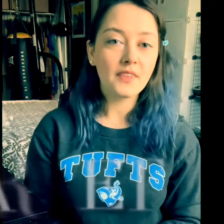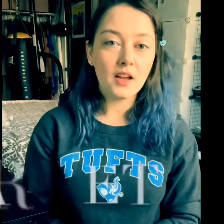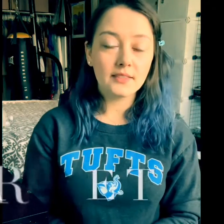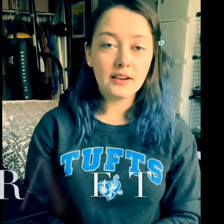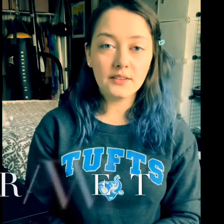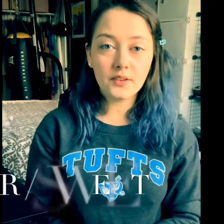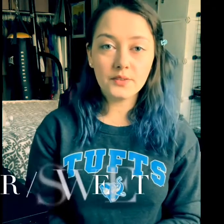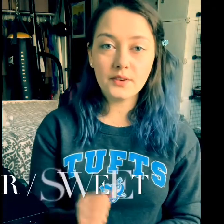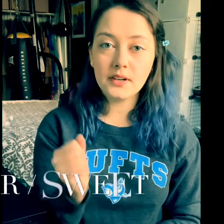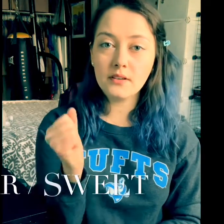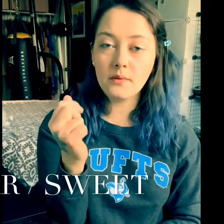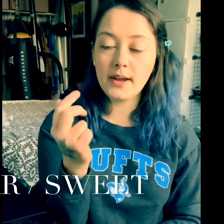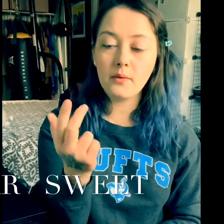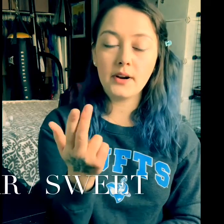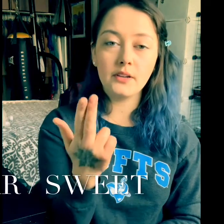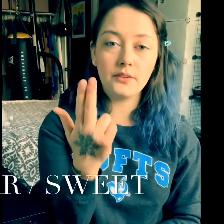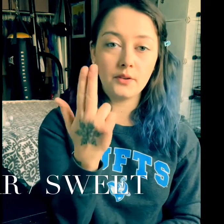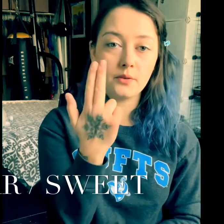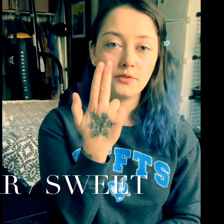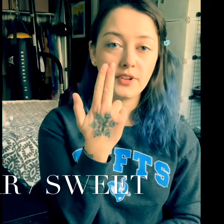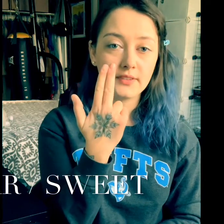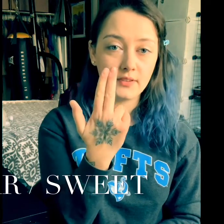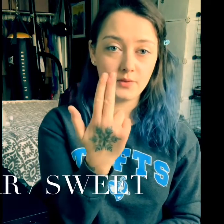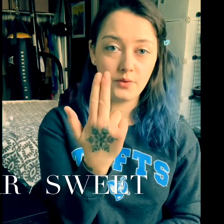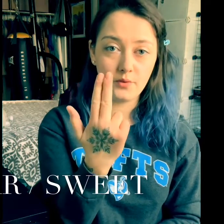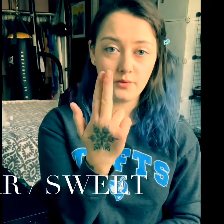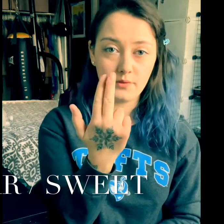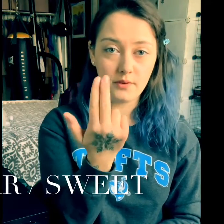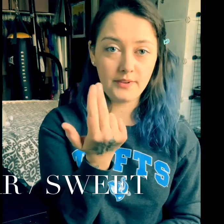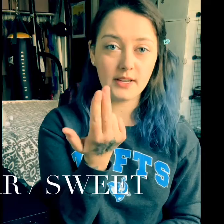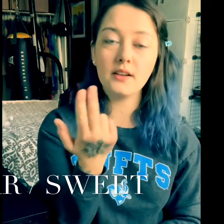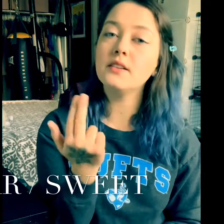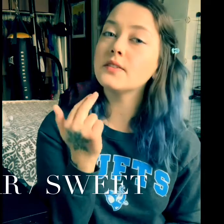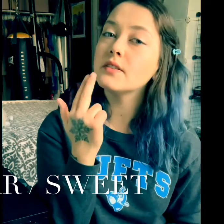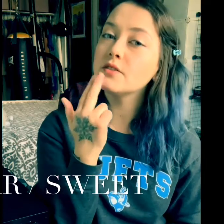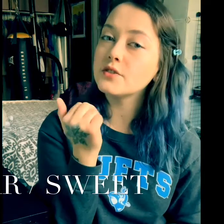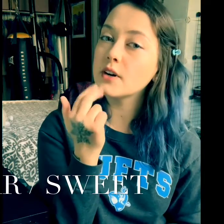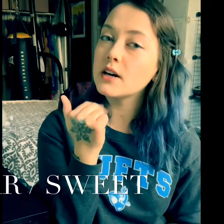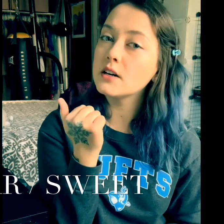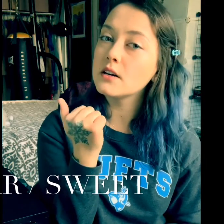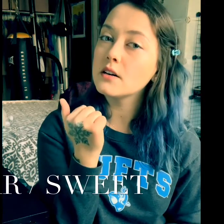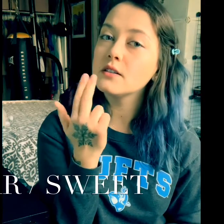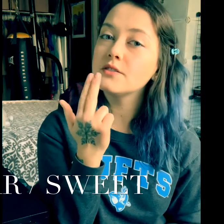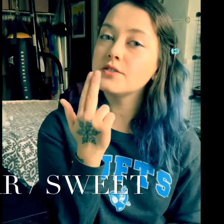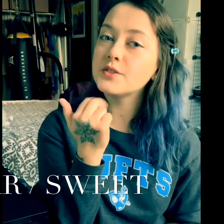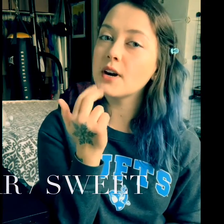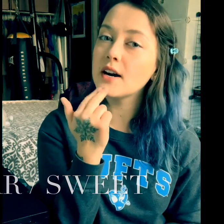There is also another way where you do just two fingers Sugar, sugar,